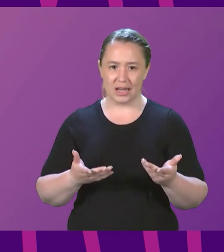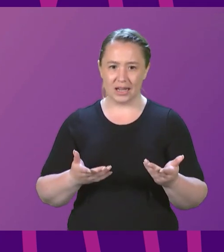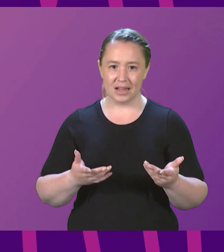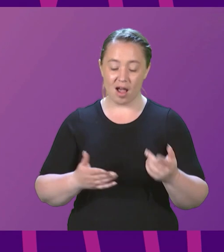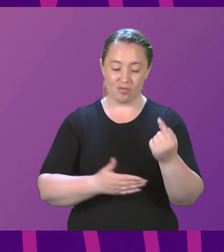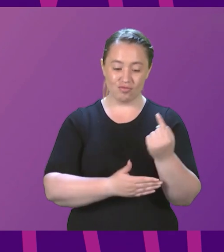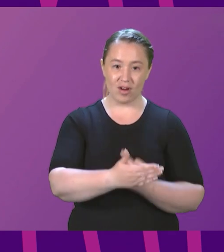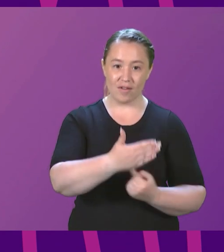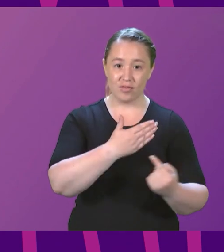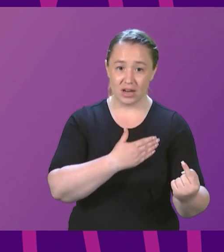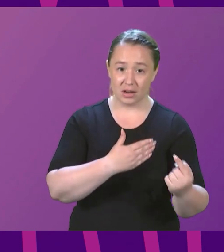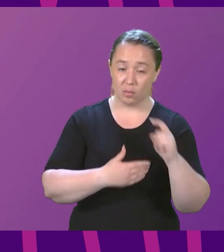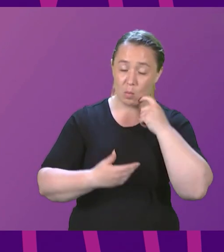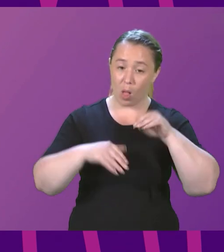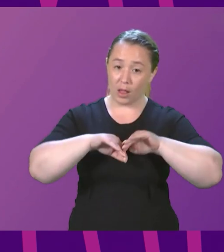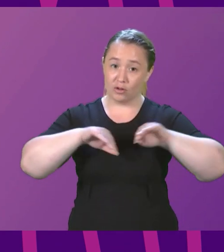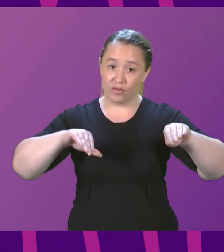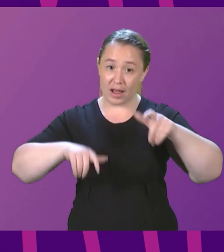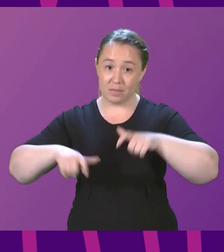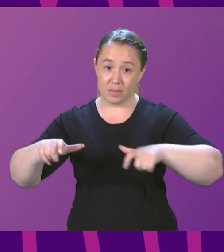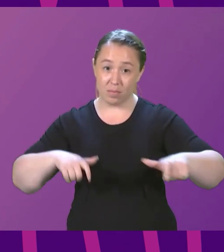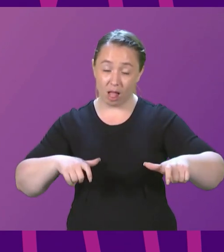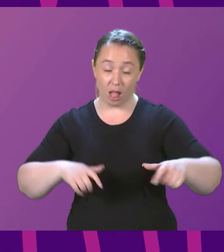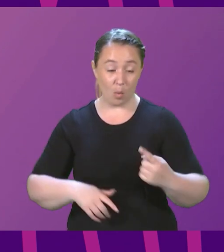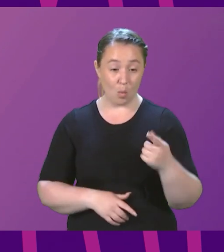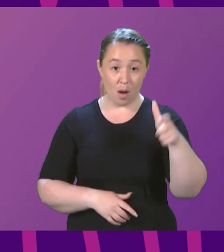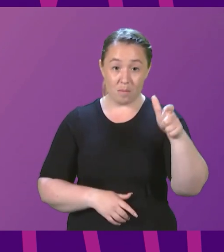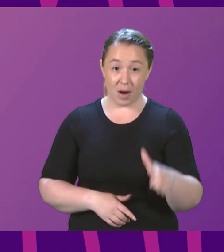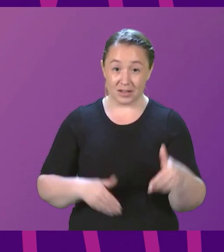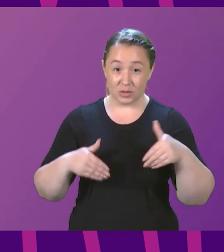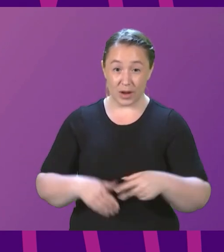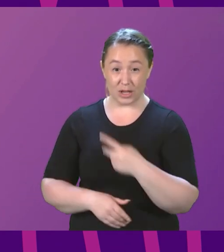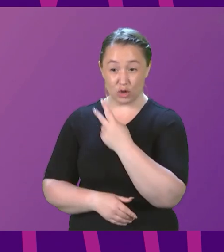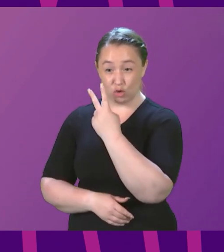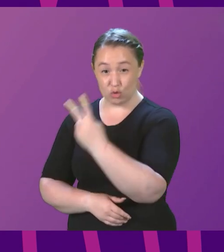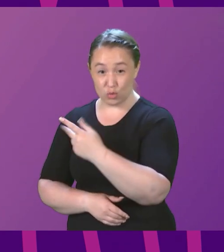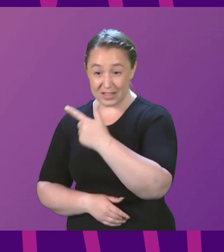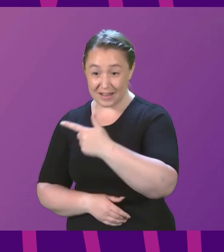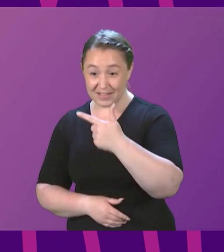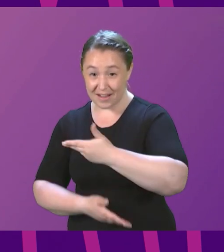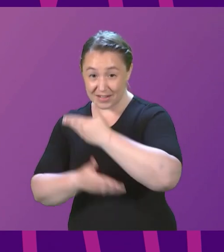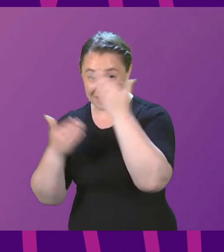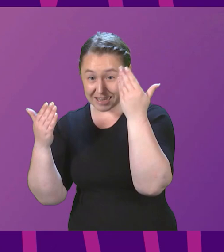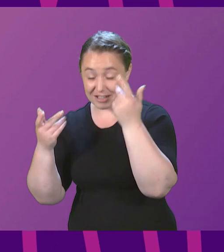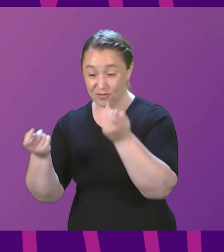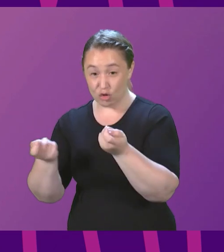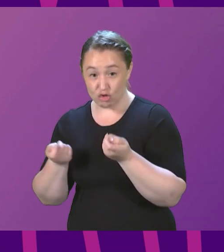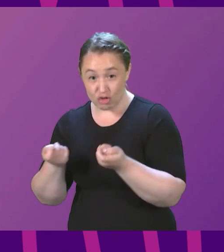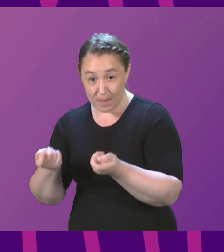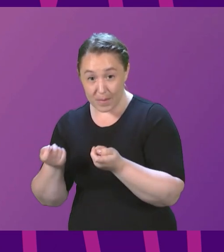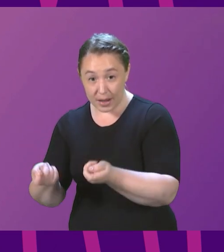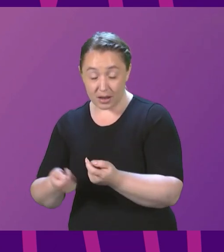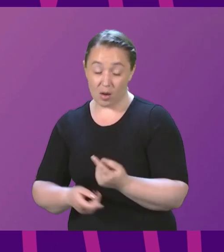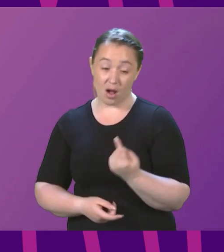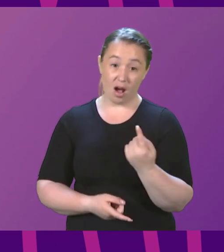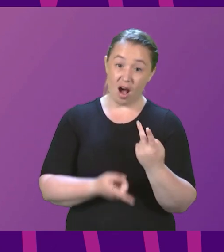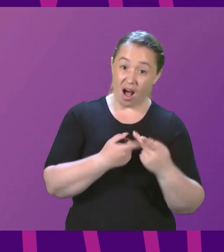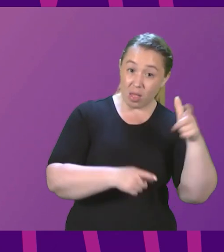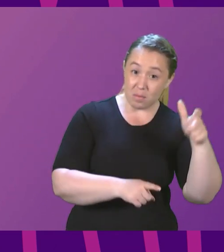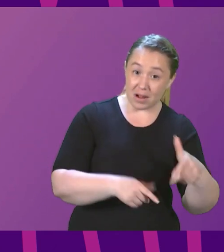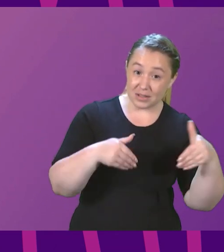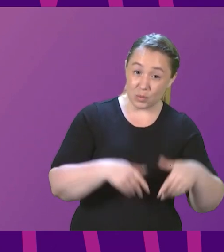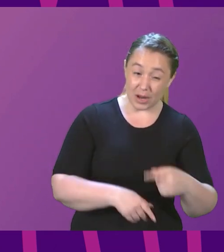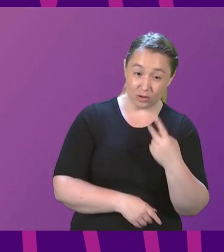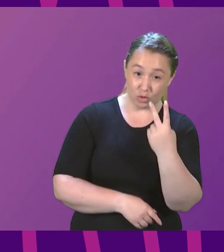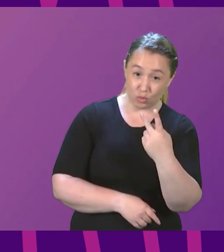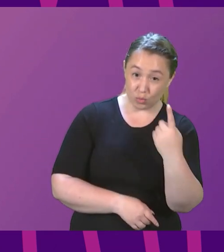someone waited 277 days for treatment. In Glasgow, someone waited 210 days. So, First Minister, when will you realise that a referendum